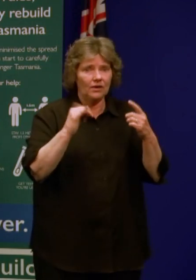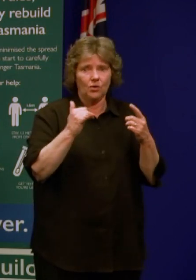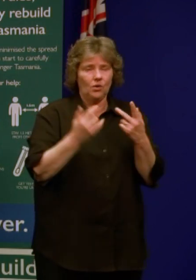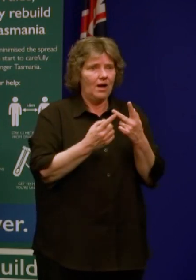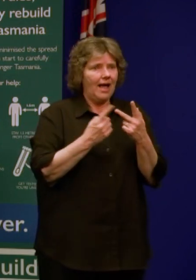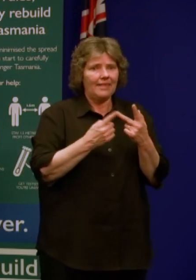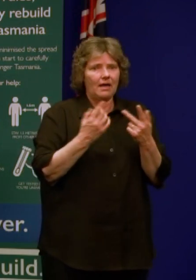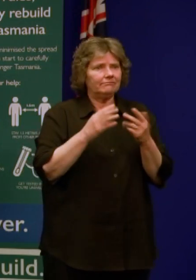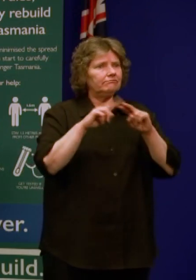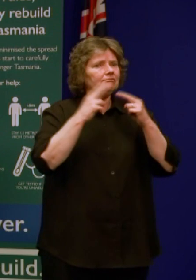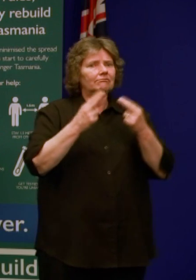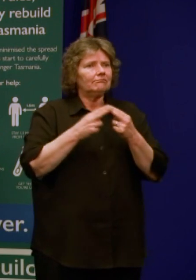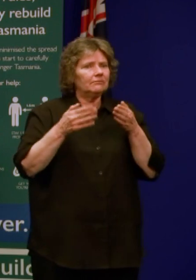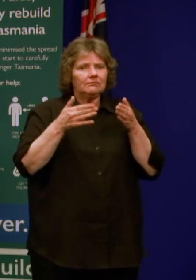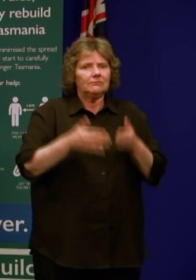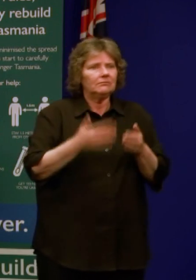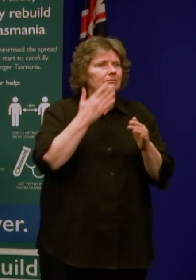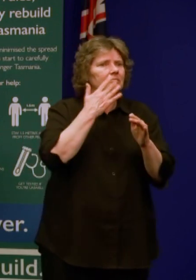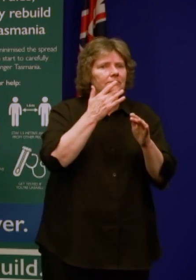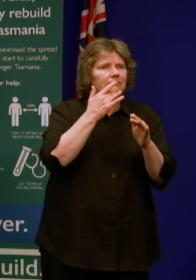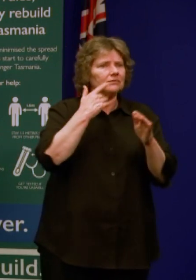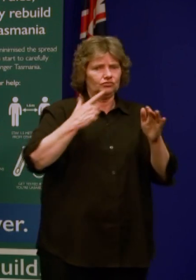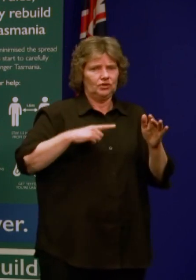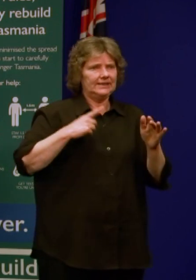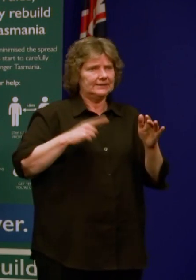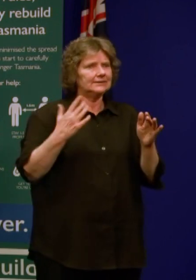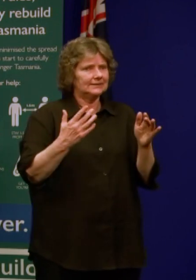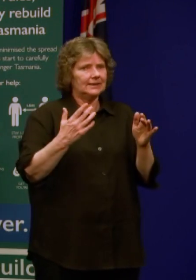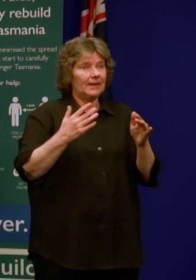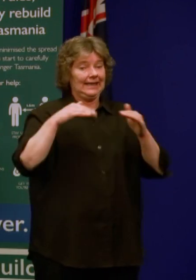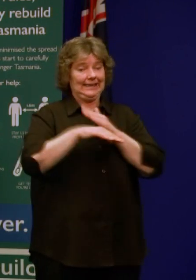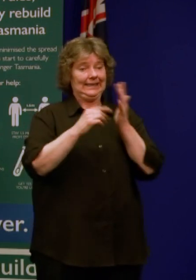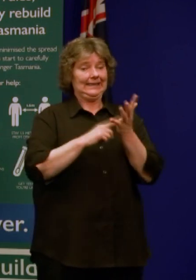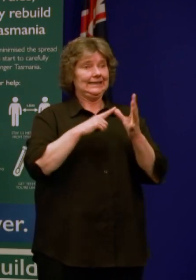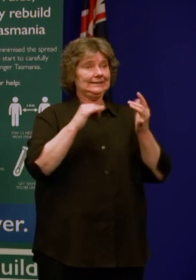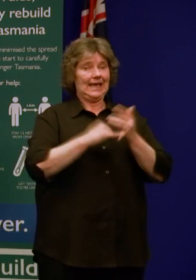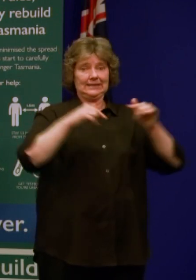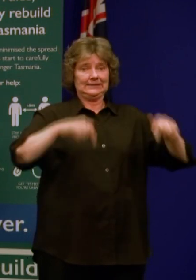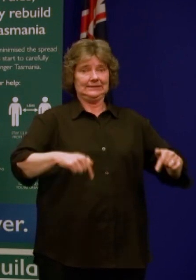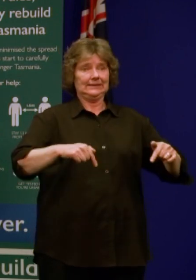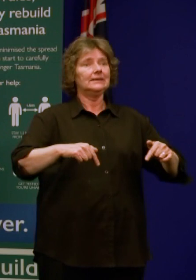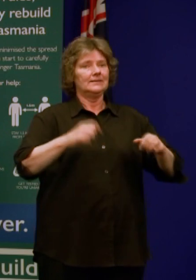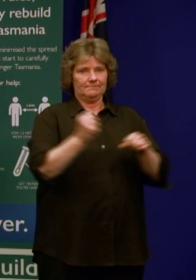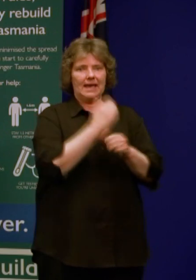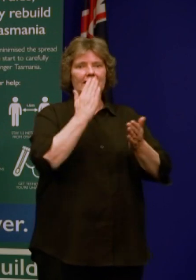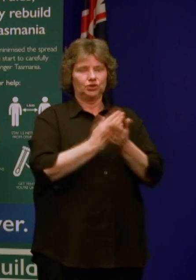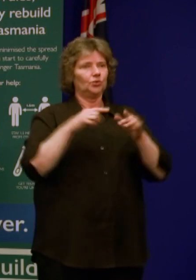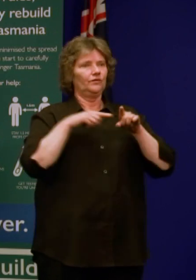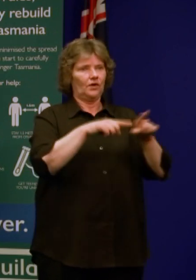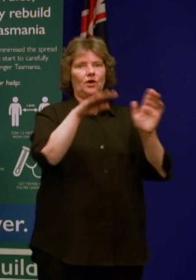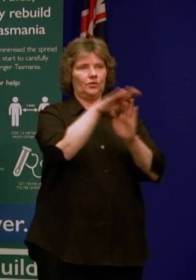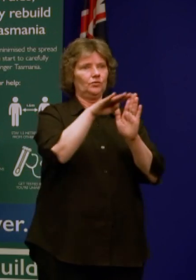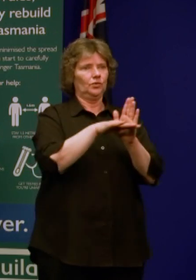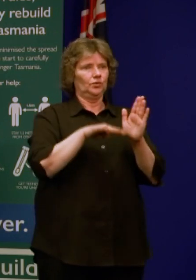must be vigilant, we must ensure that we follow the rules within Tasmania. Because as Dr Veach said, there is a high likelihood that we'll get another